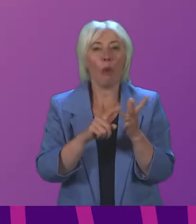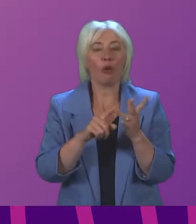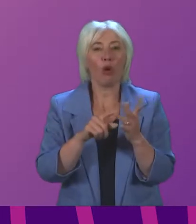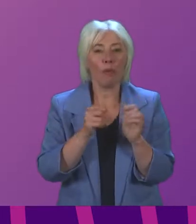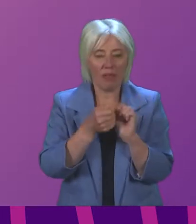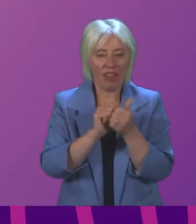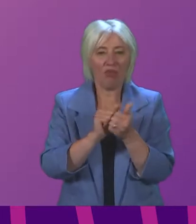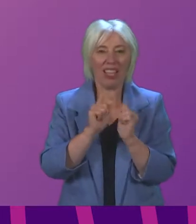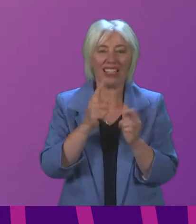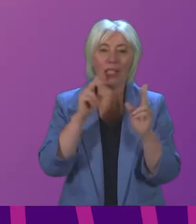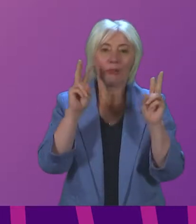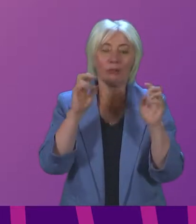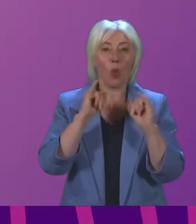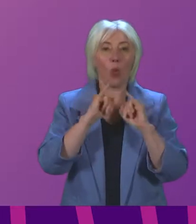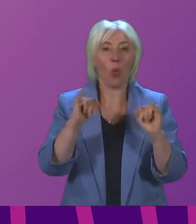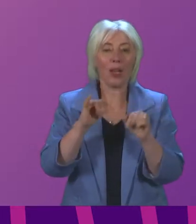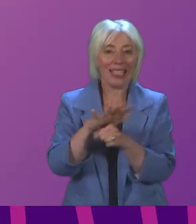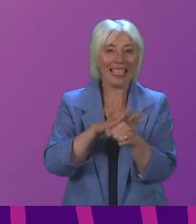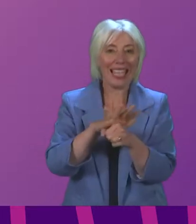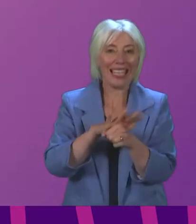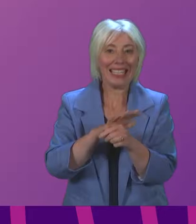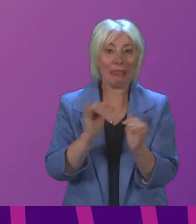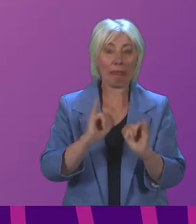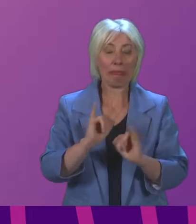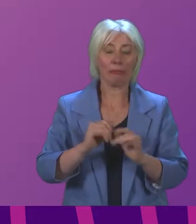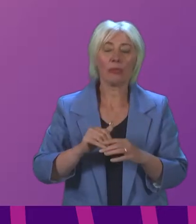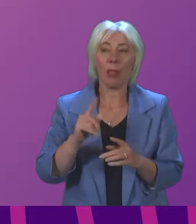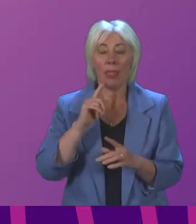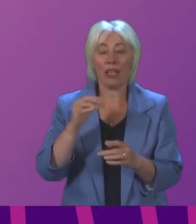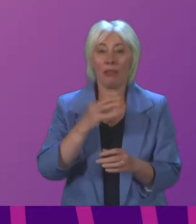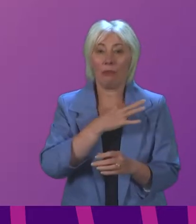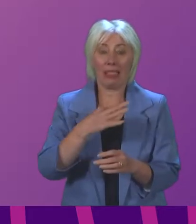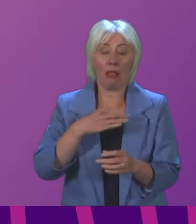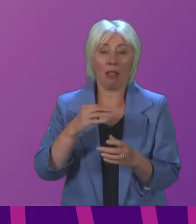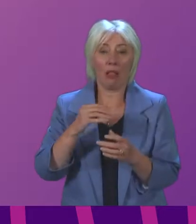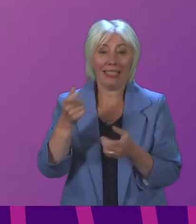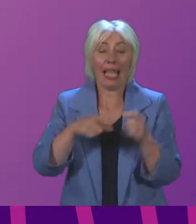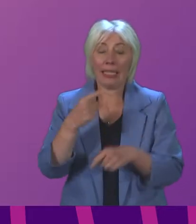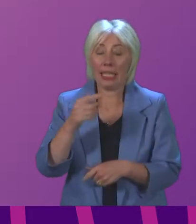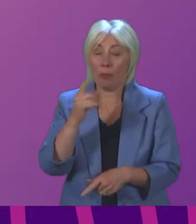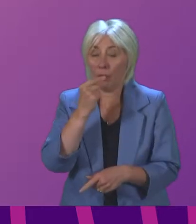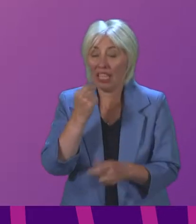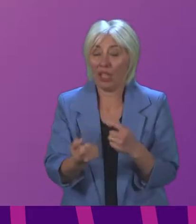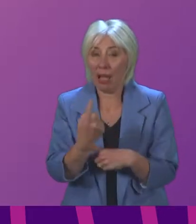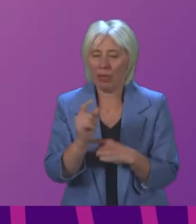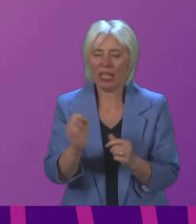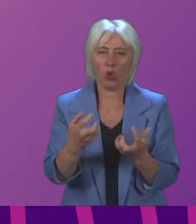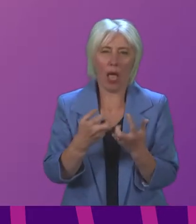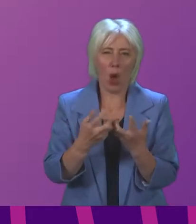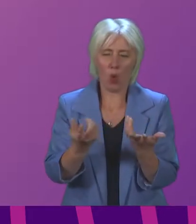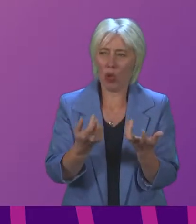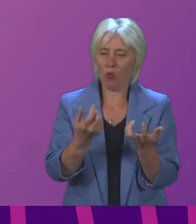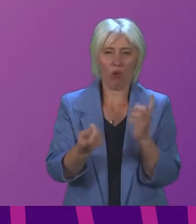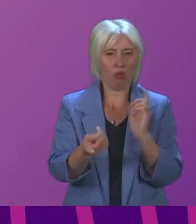a worst case scenario previously modelled by medical science This of course gives governments the issue of balancing their